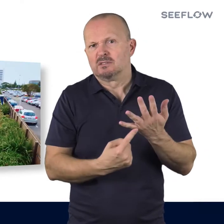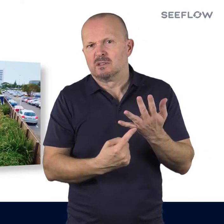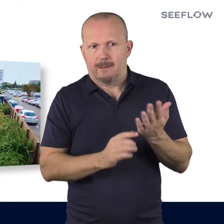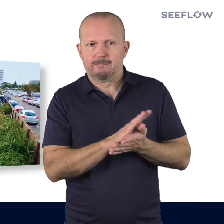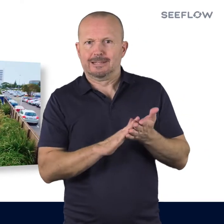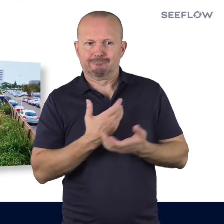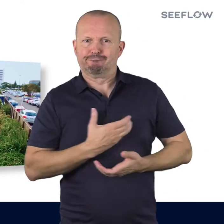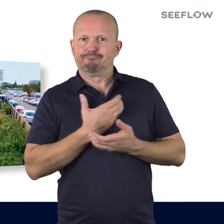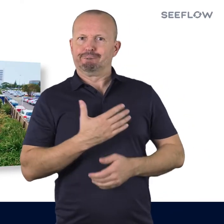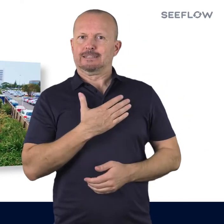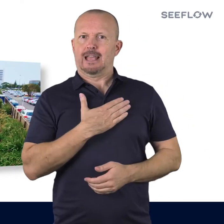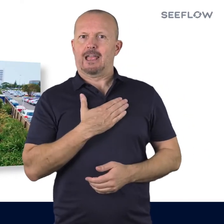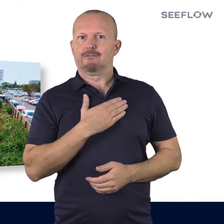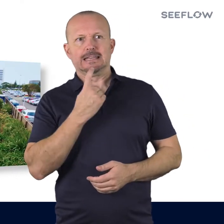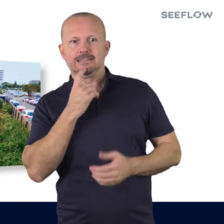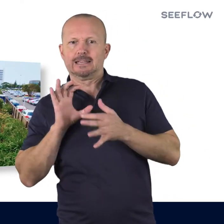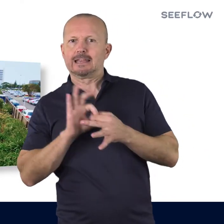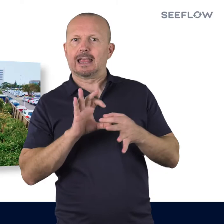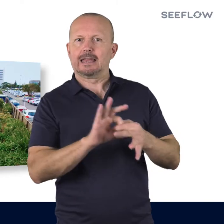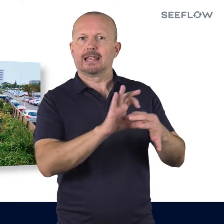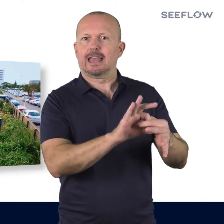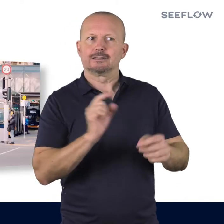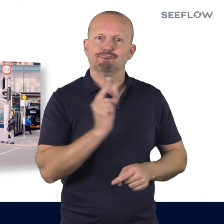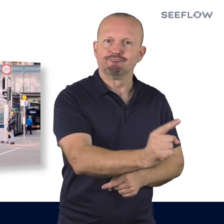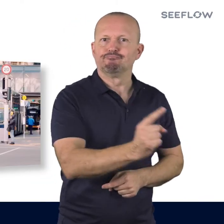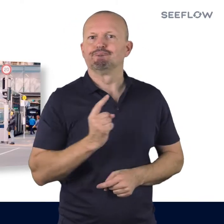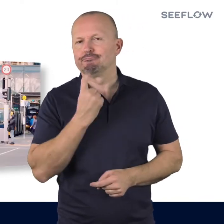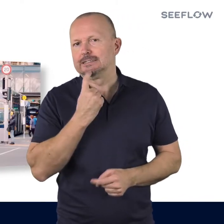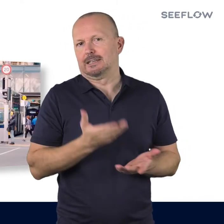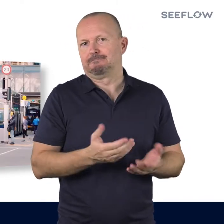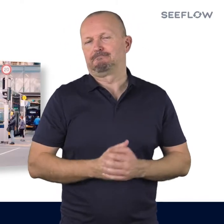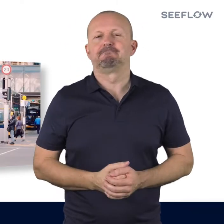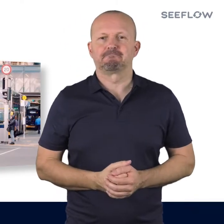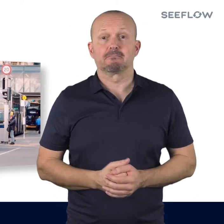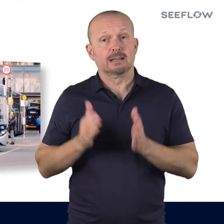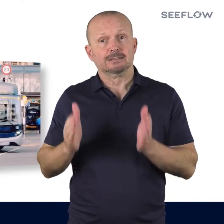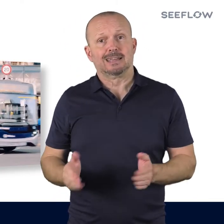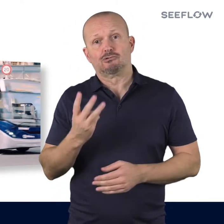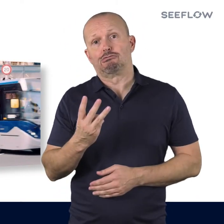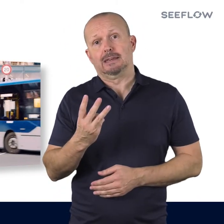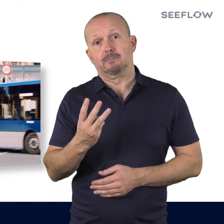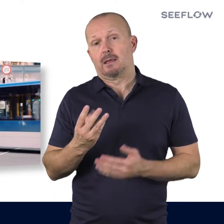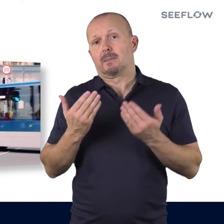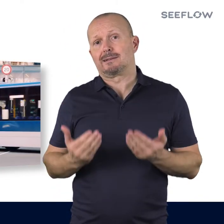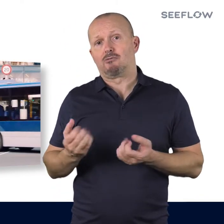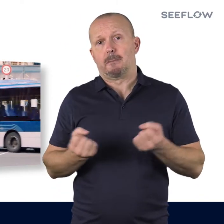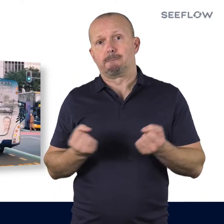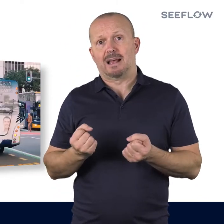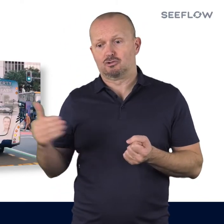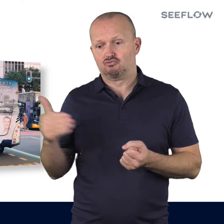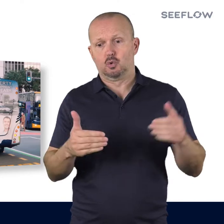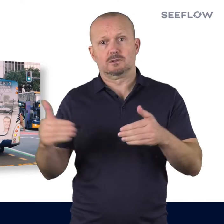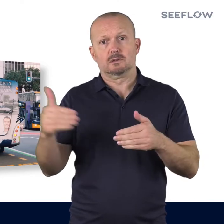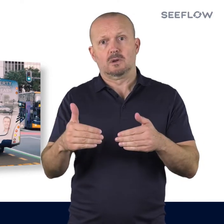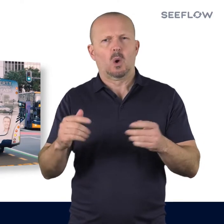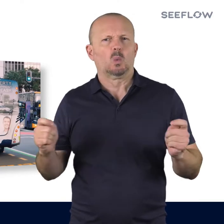ensure a seamless end-to-end journey can be made. Step 3. We would change existing bus routes so